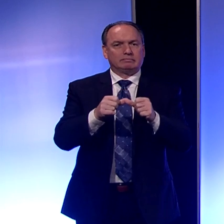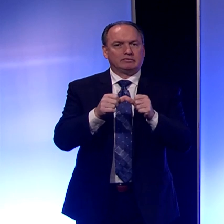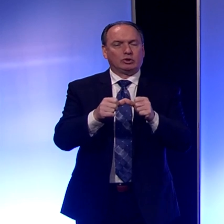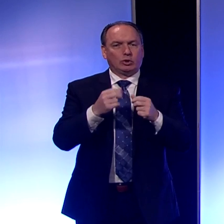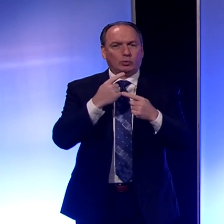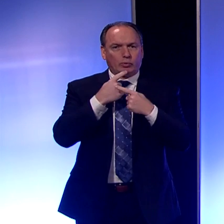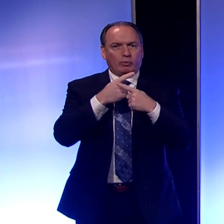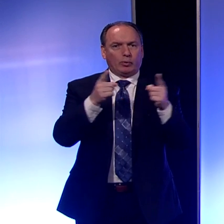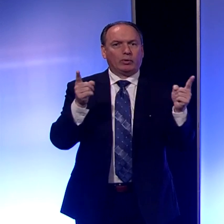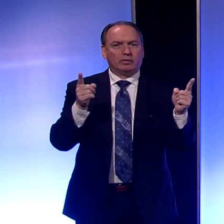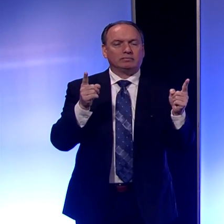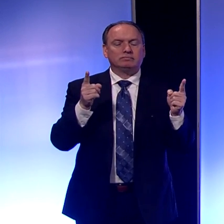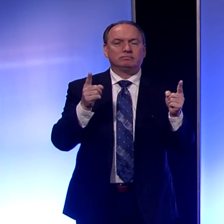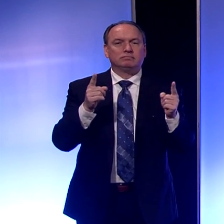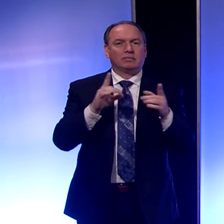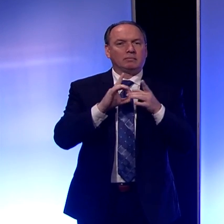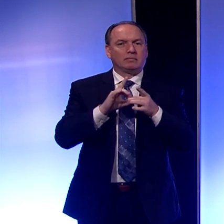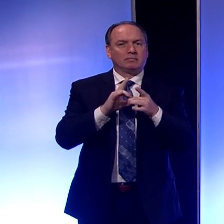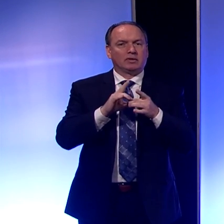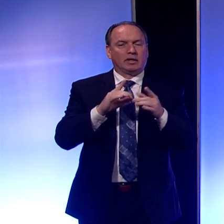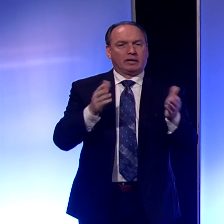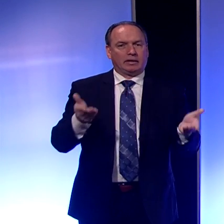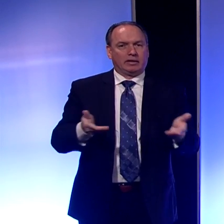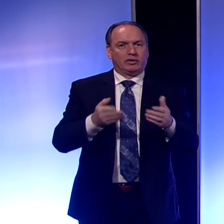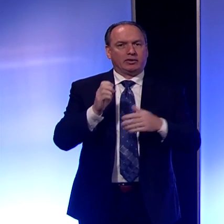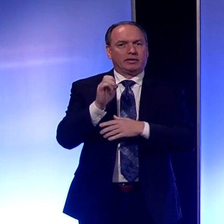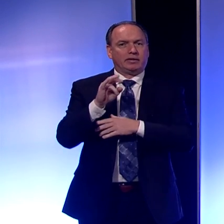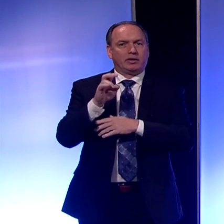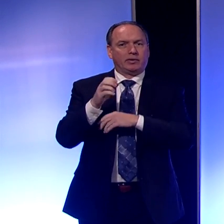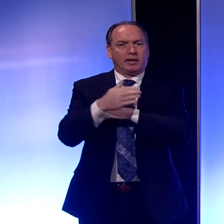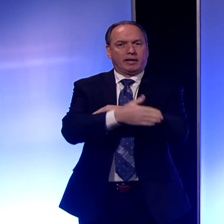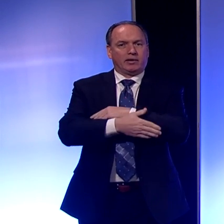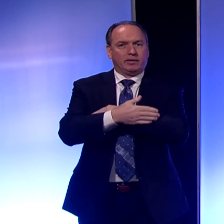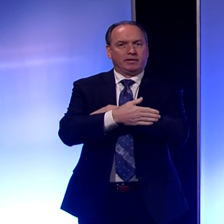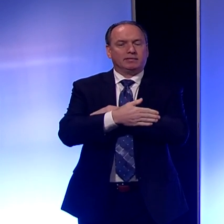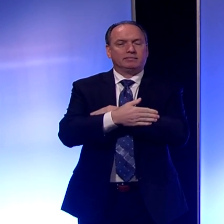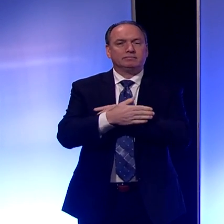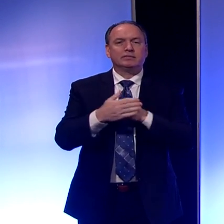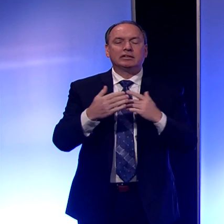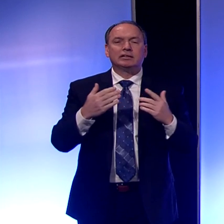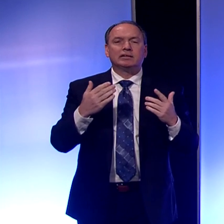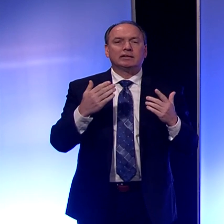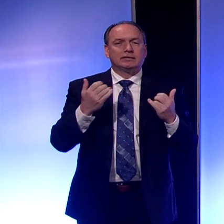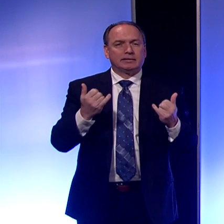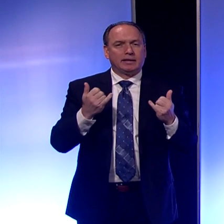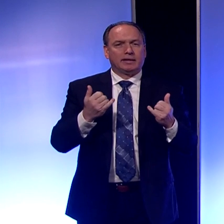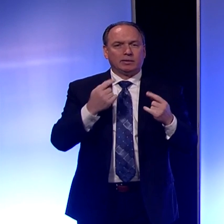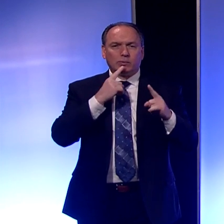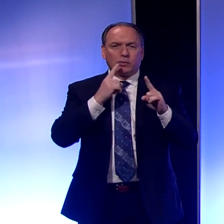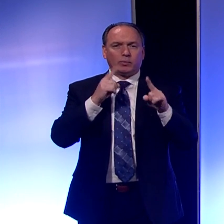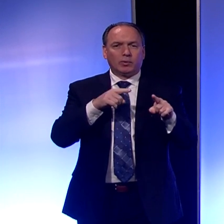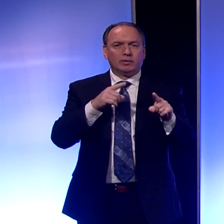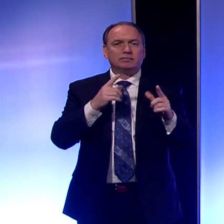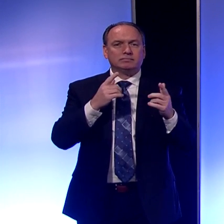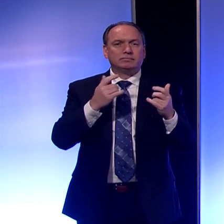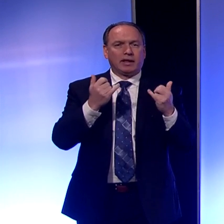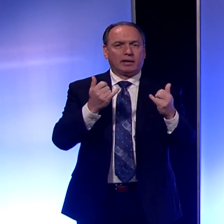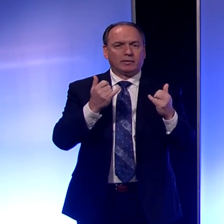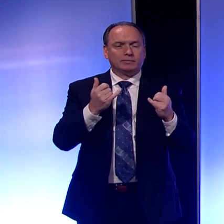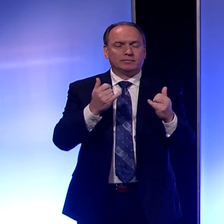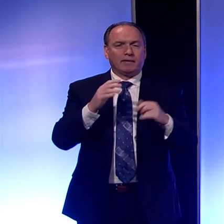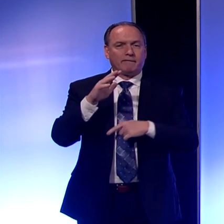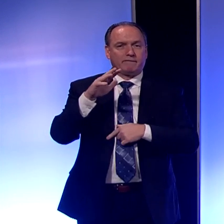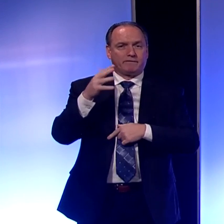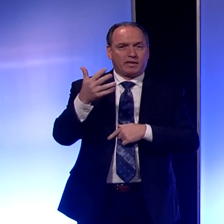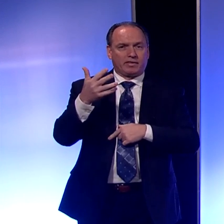Erie County. Today I want to report that we have our fifth positive case of COVID-19. This person